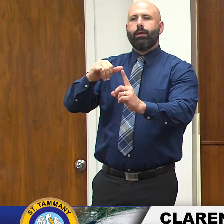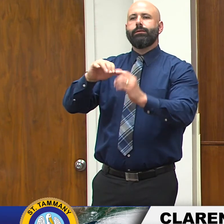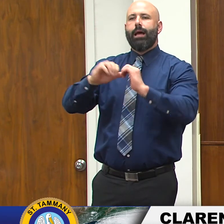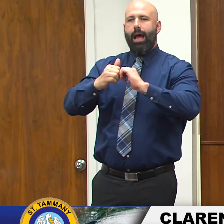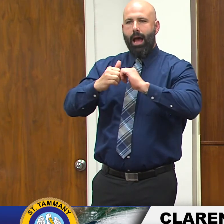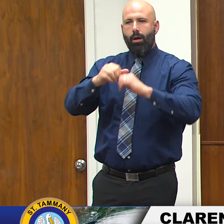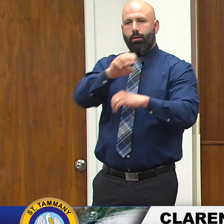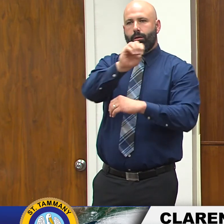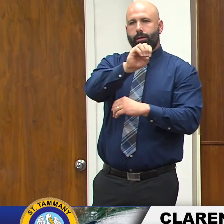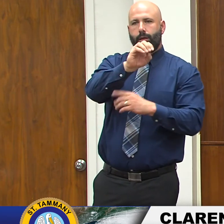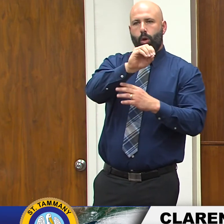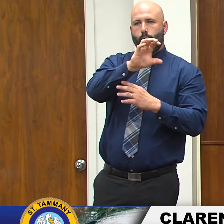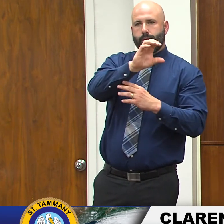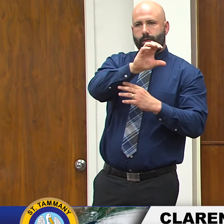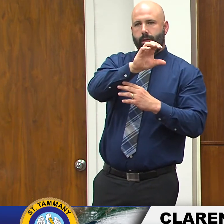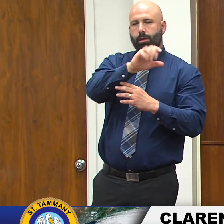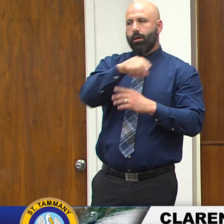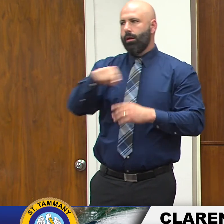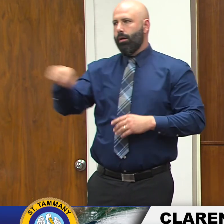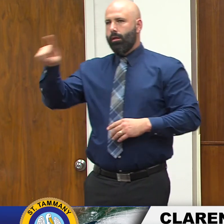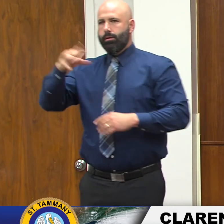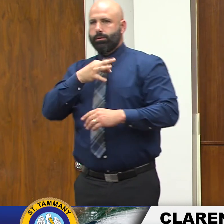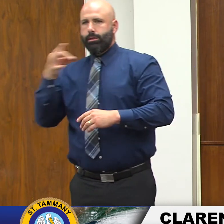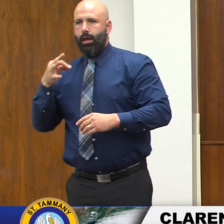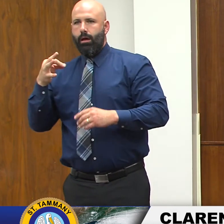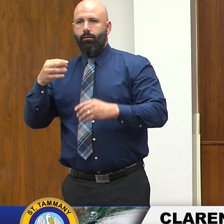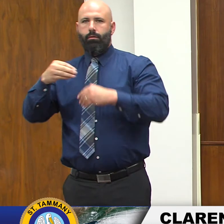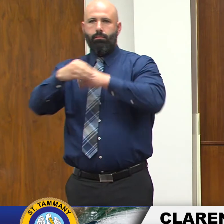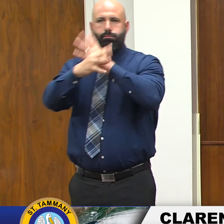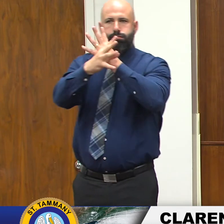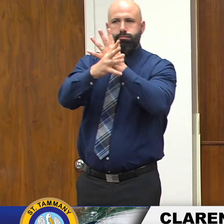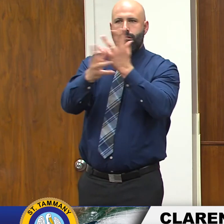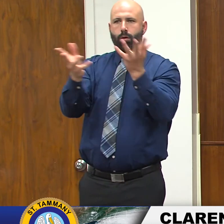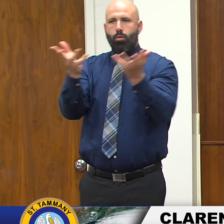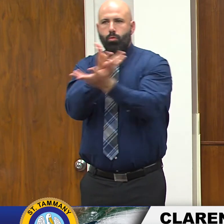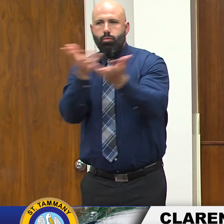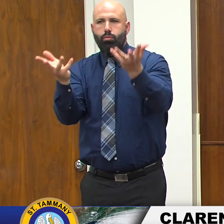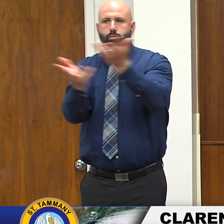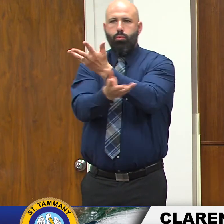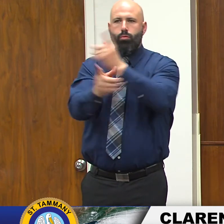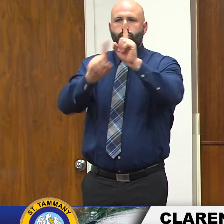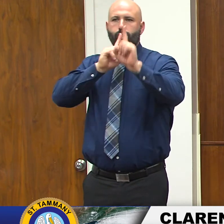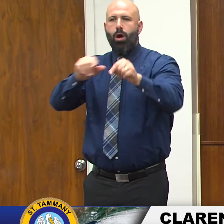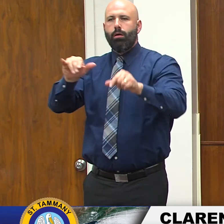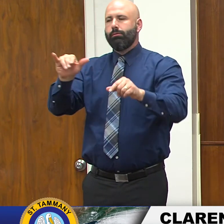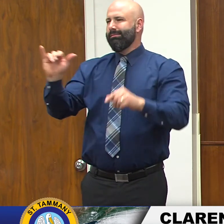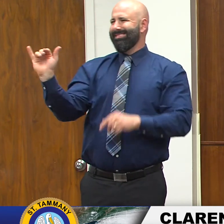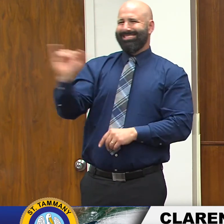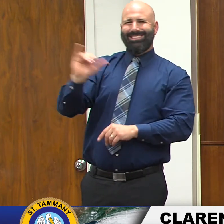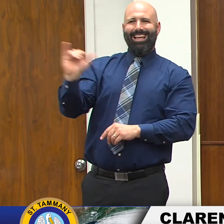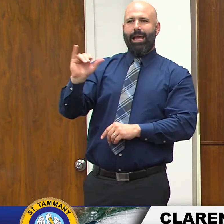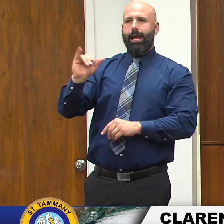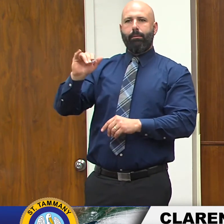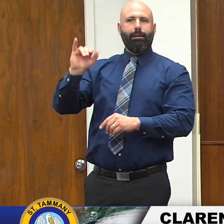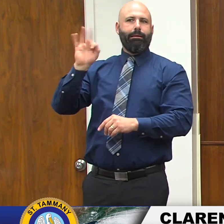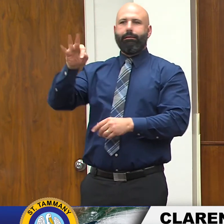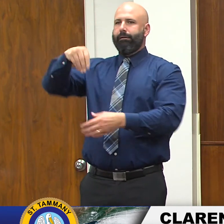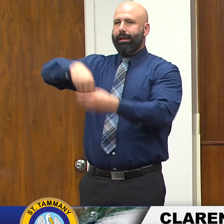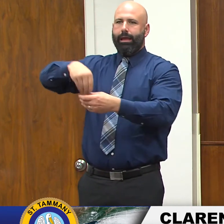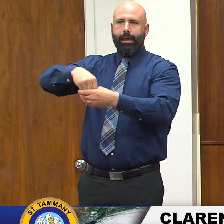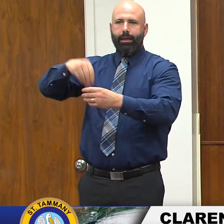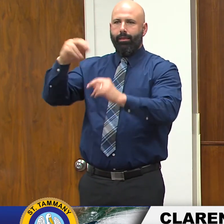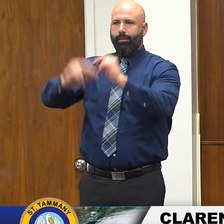eoc and them through the internet so they are available to respond as if they were sitting in the emergency operations center we're ready